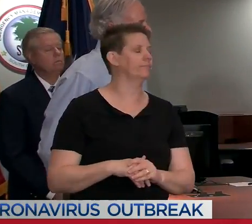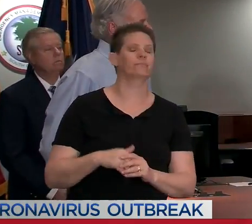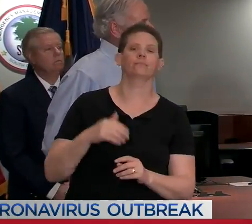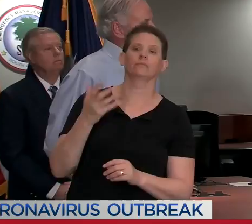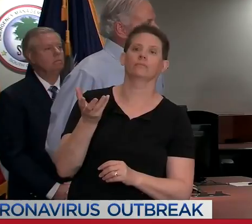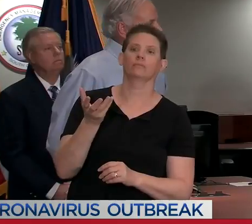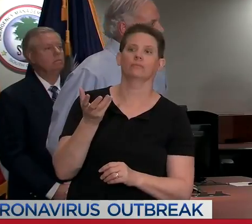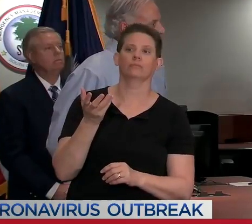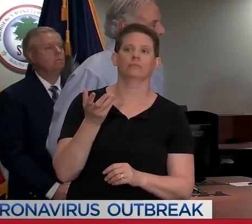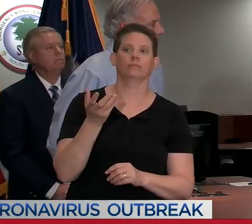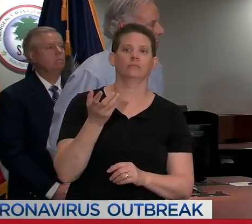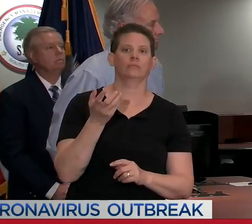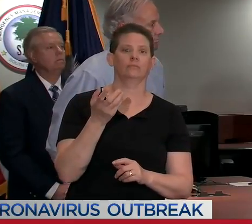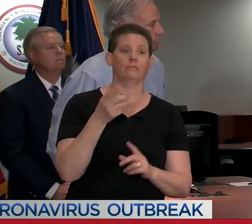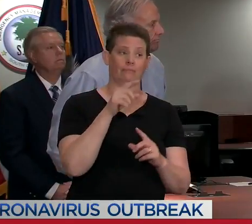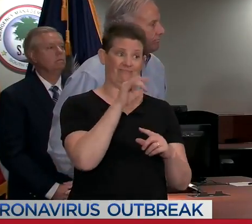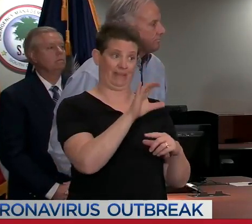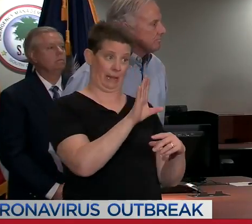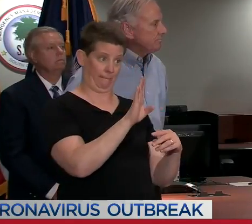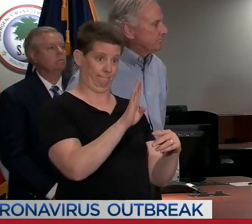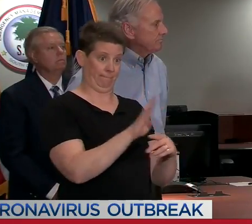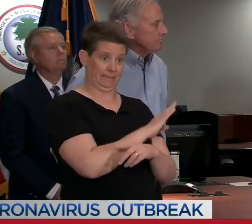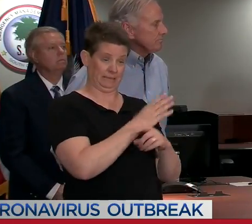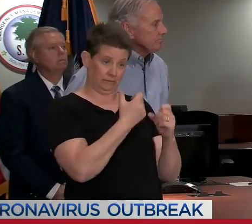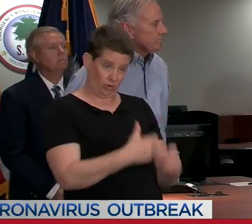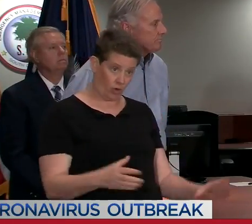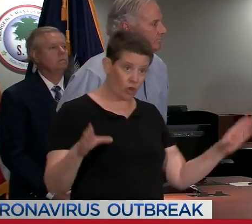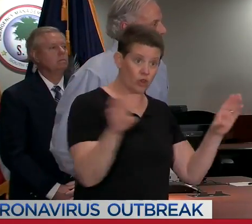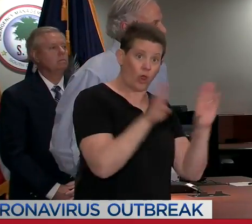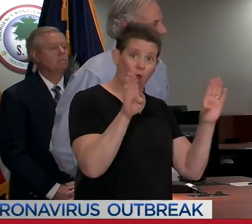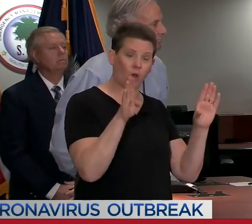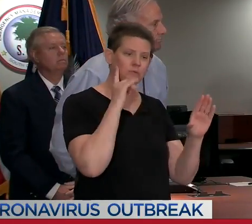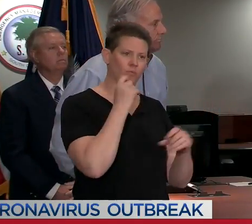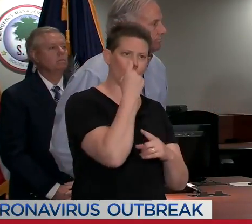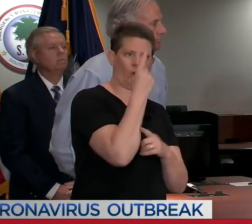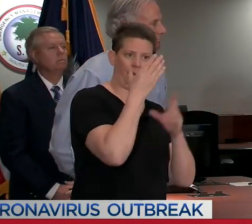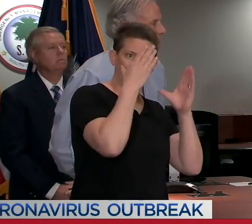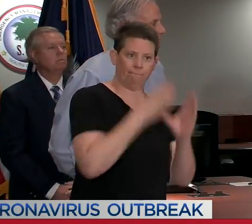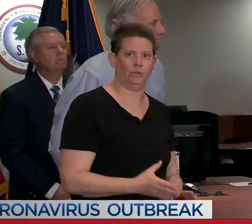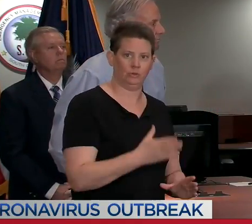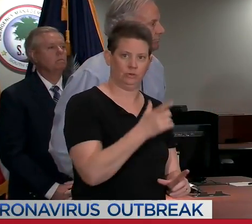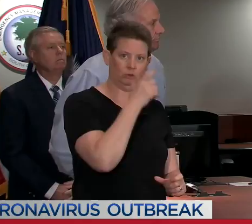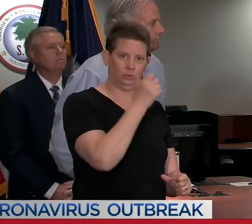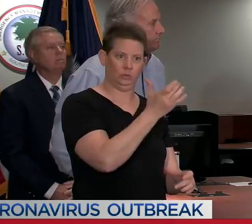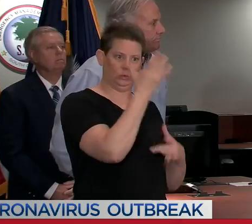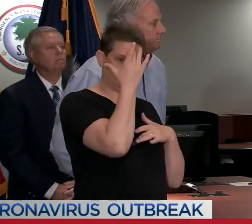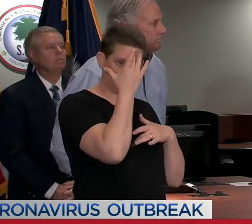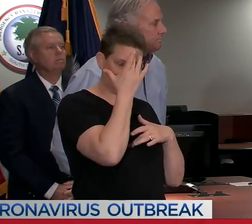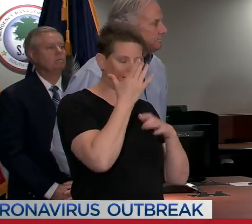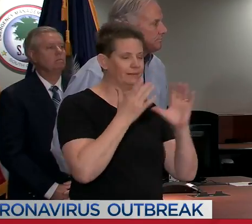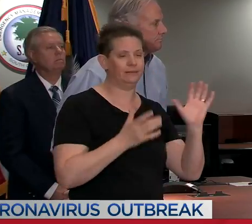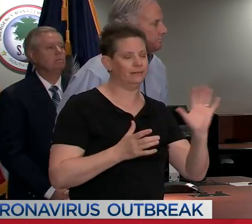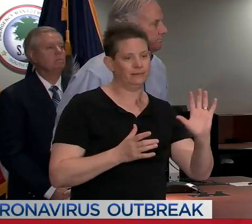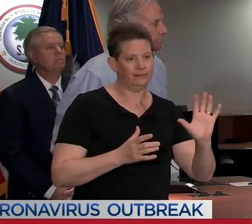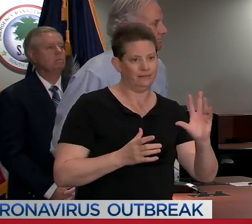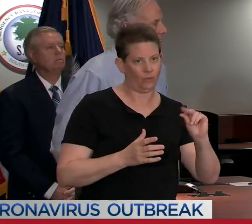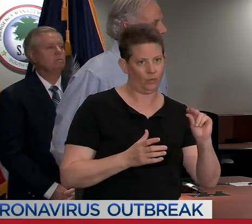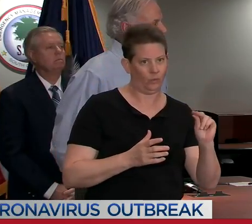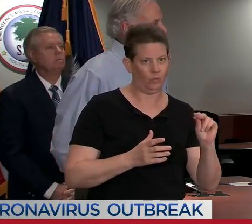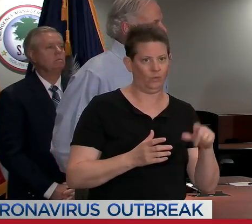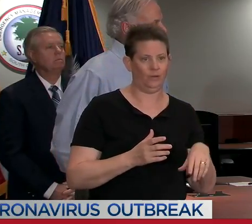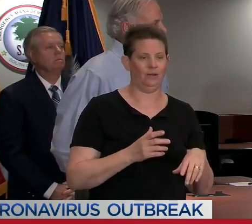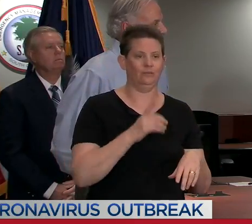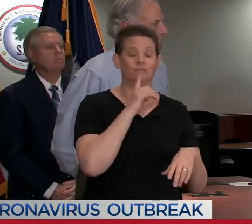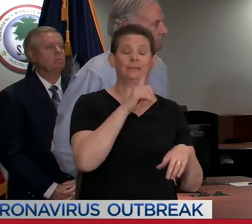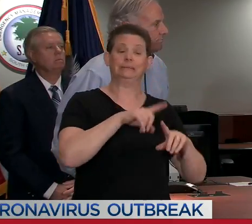We don't recommend that entire business shut down just because a single person has been identified with COVID-19. It can vary